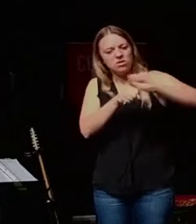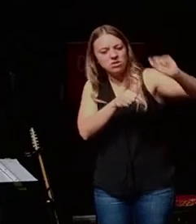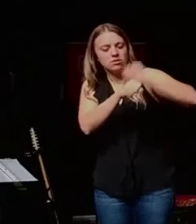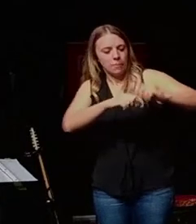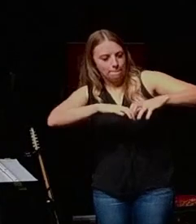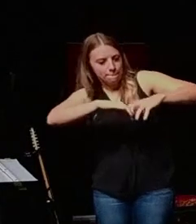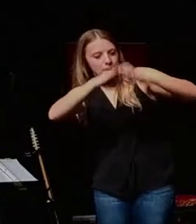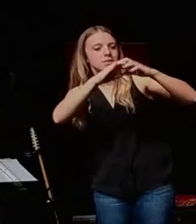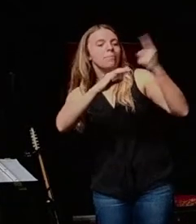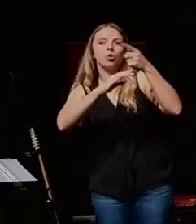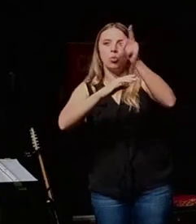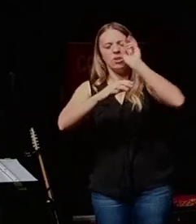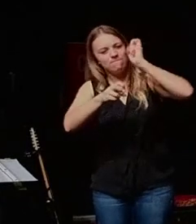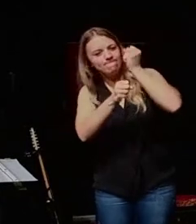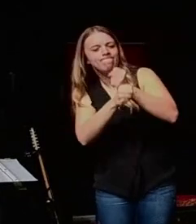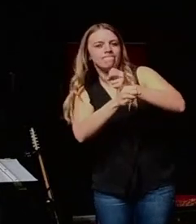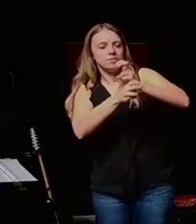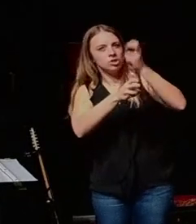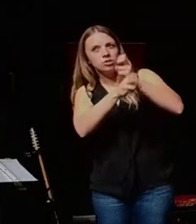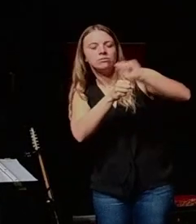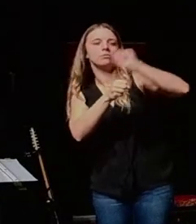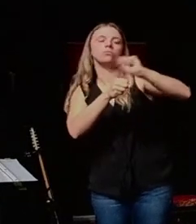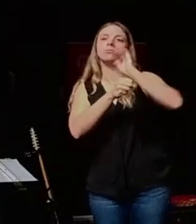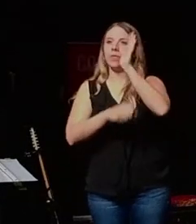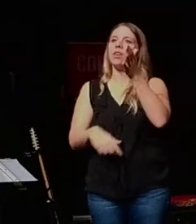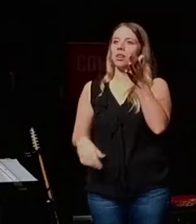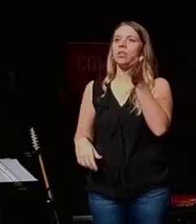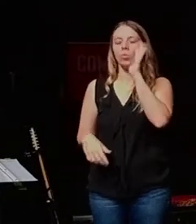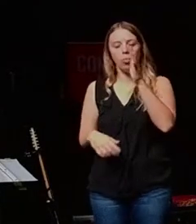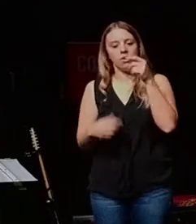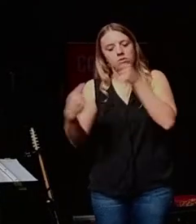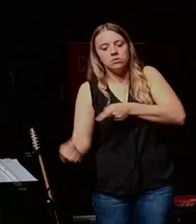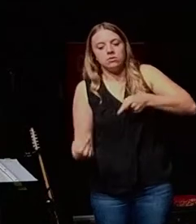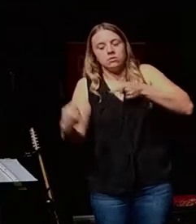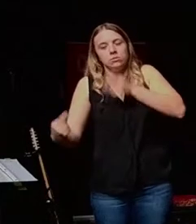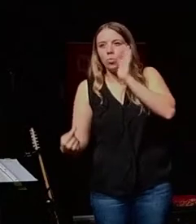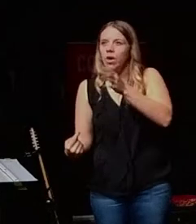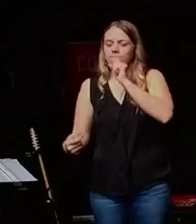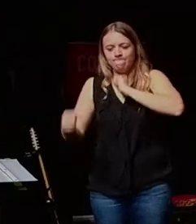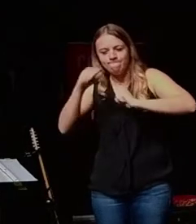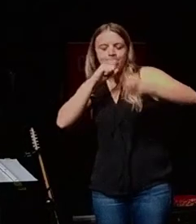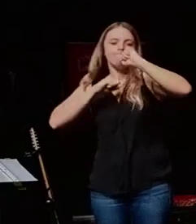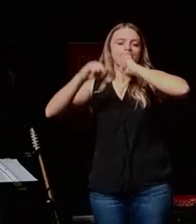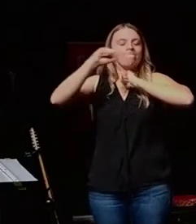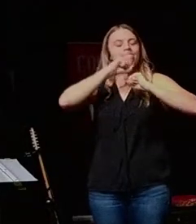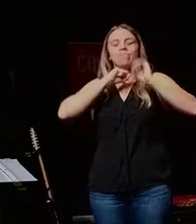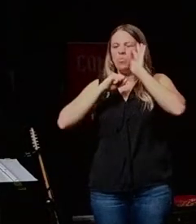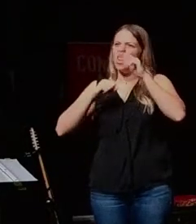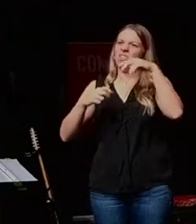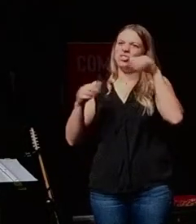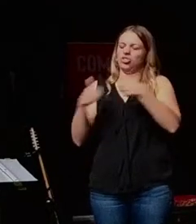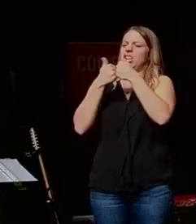you will go through hardship. You will go through trials. You will not be faced by difficulties.